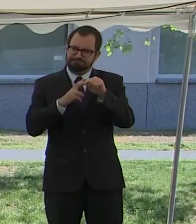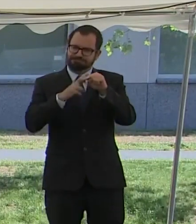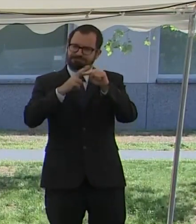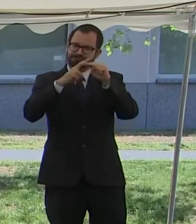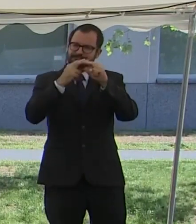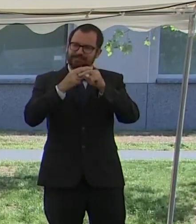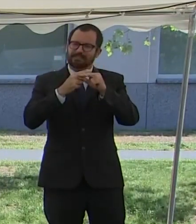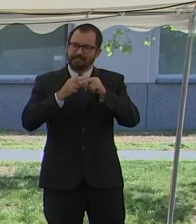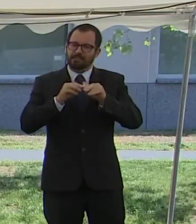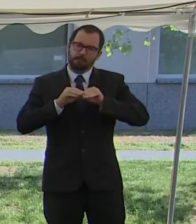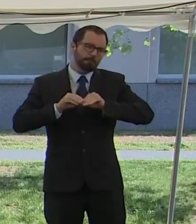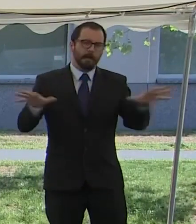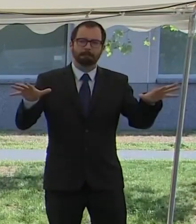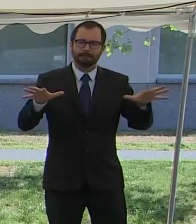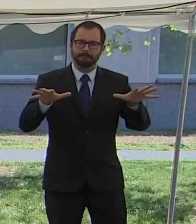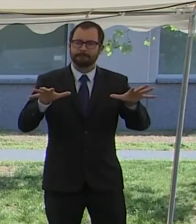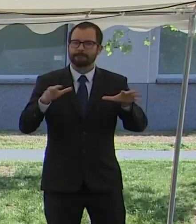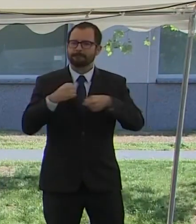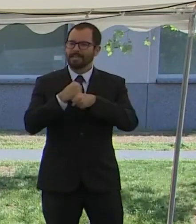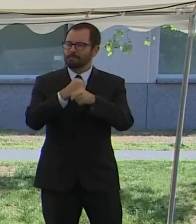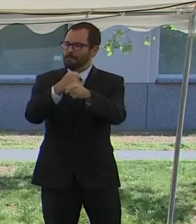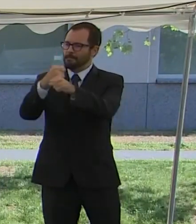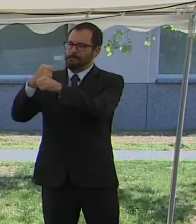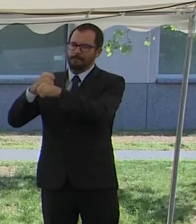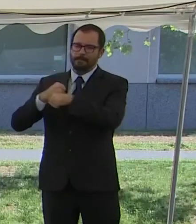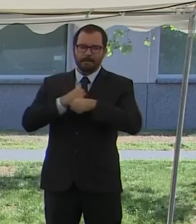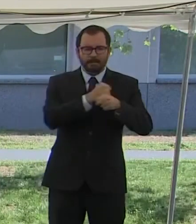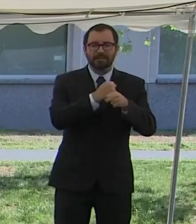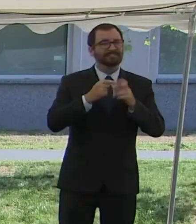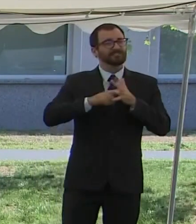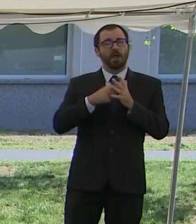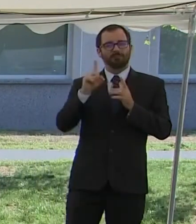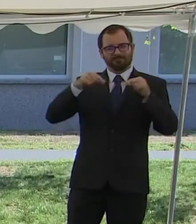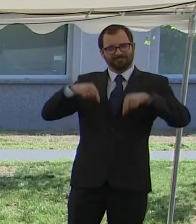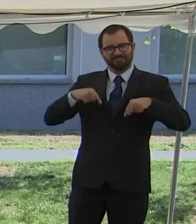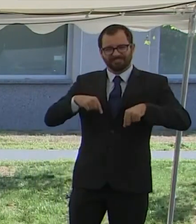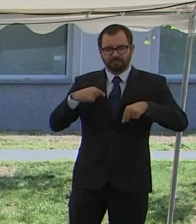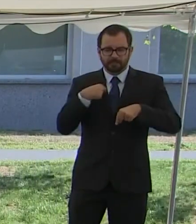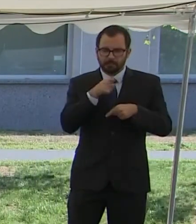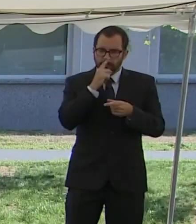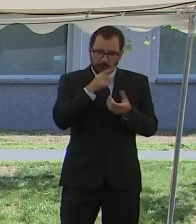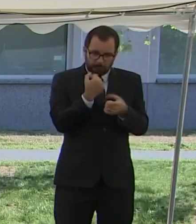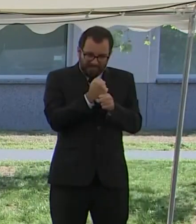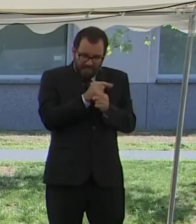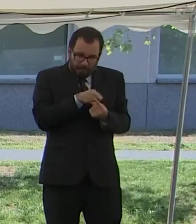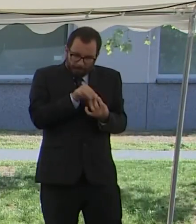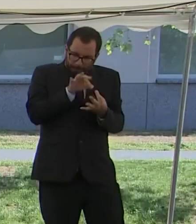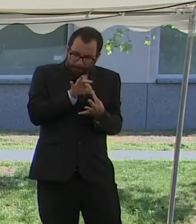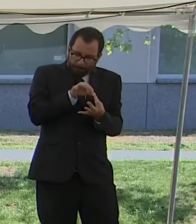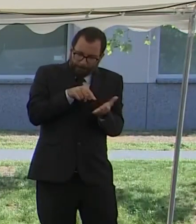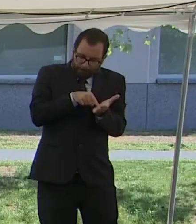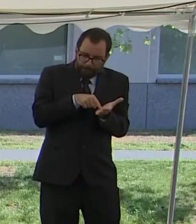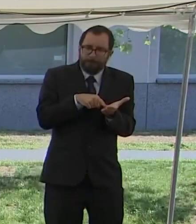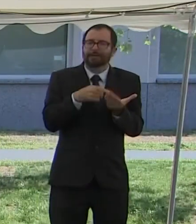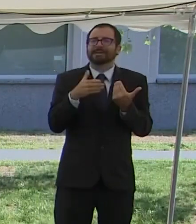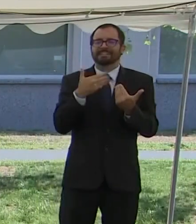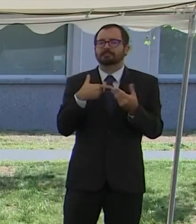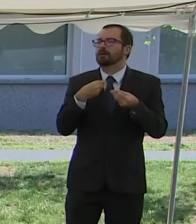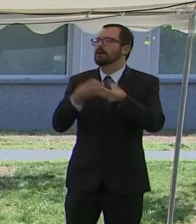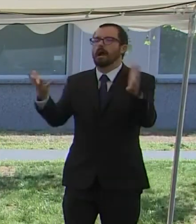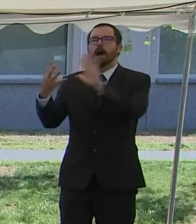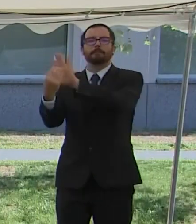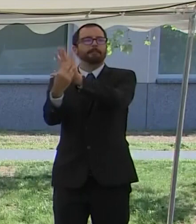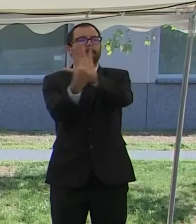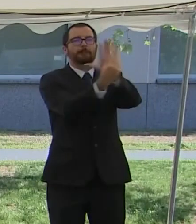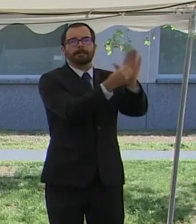for further manufacture and filling into vials. To prepare for this manufacturing, over the past months,